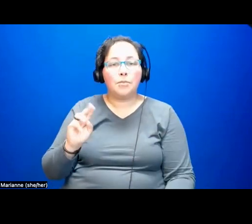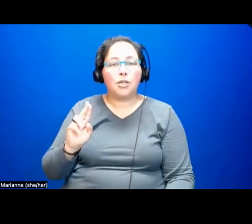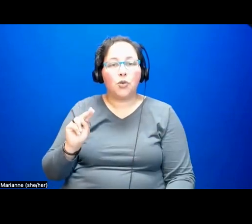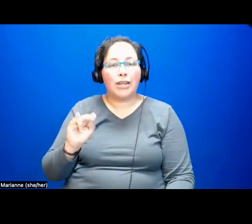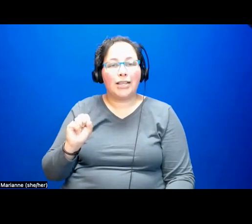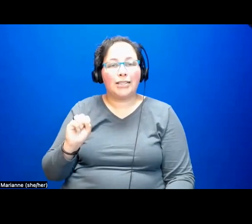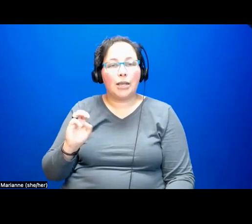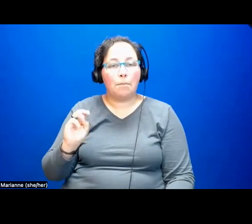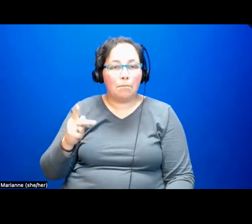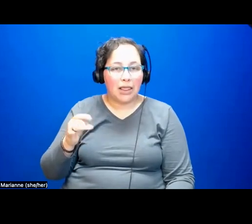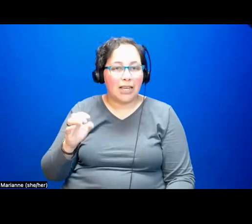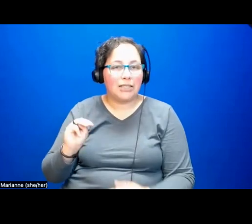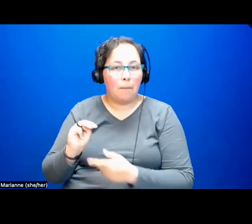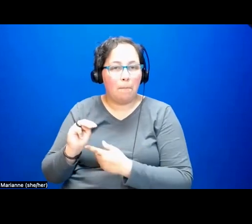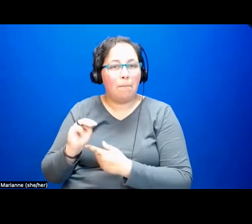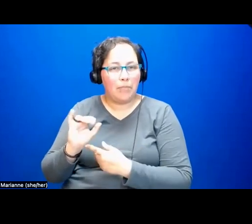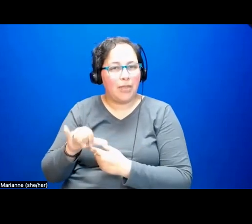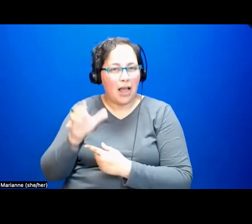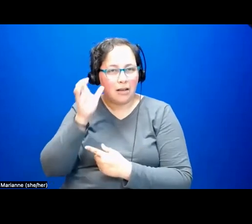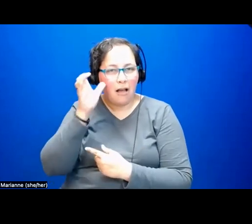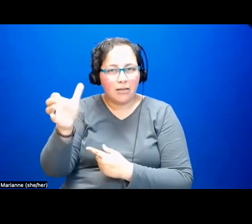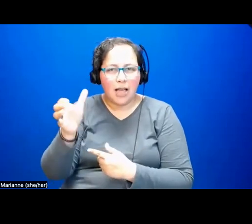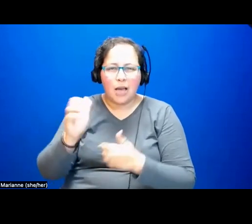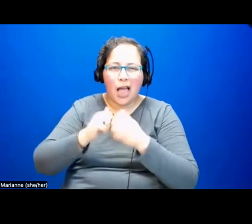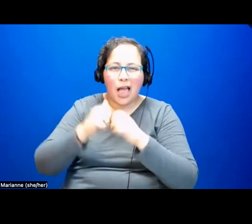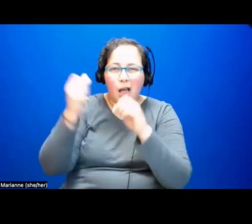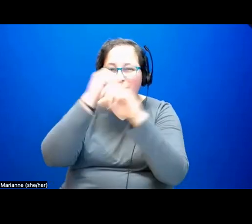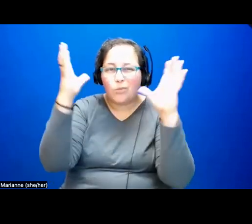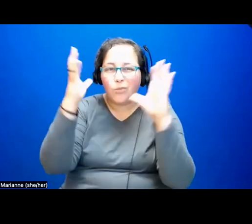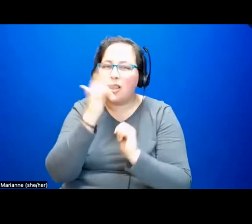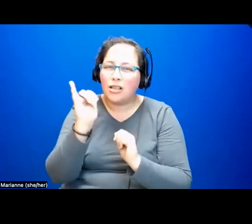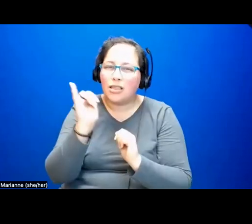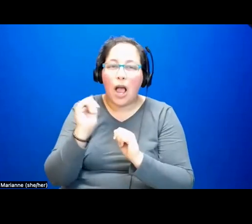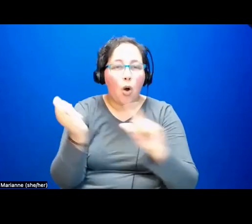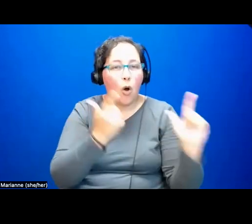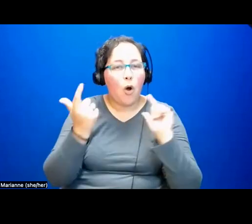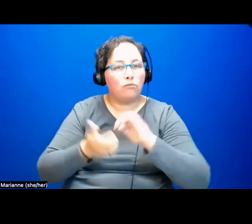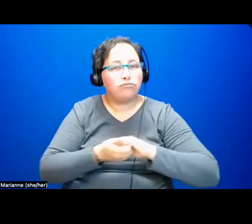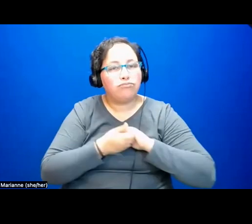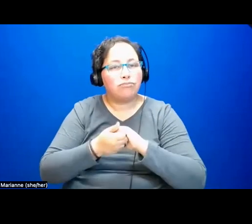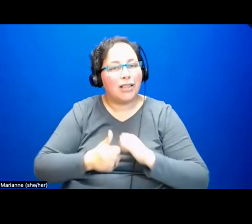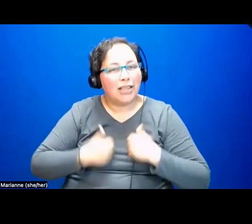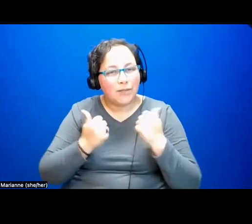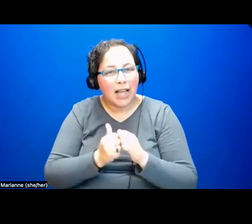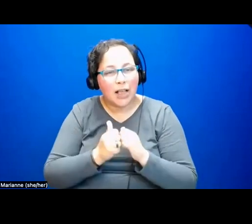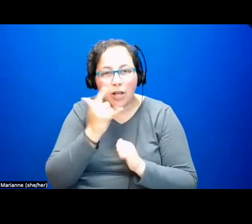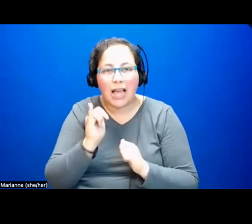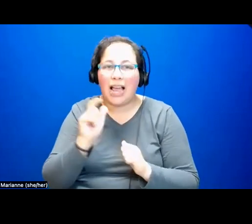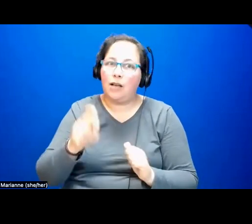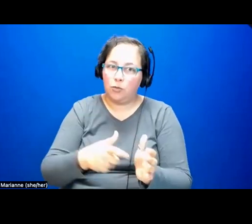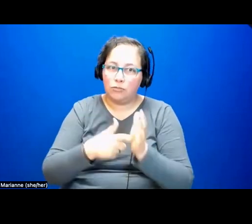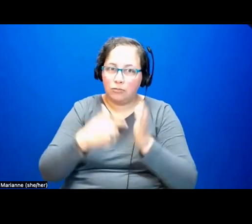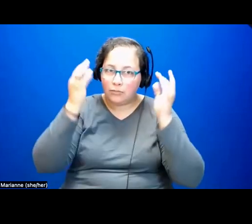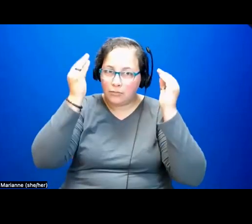other imaginings of how we might live together requires us to think